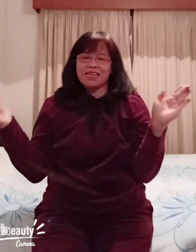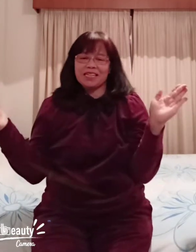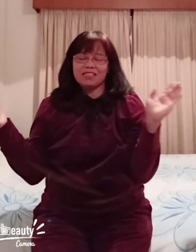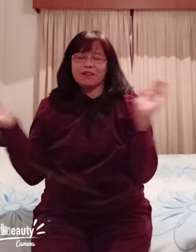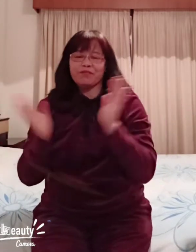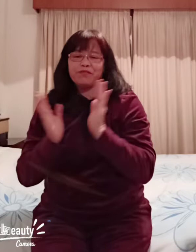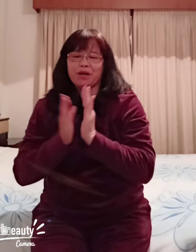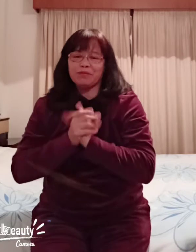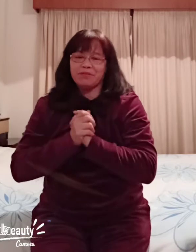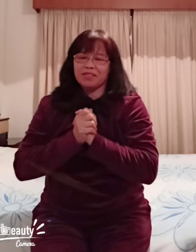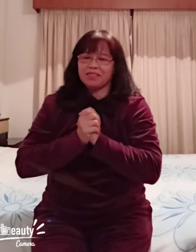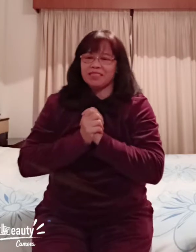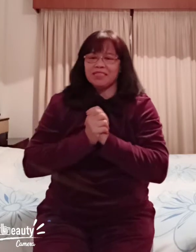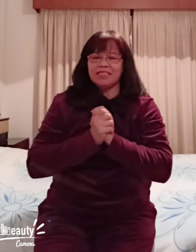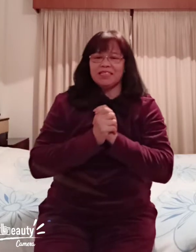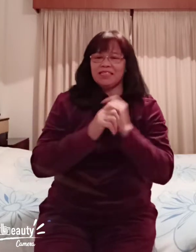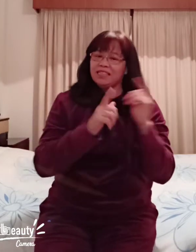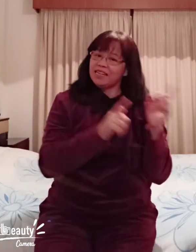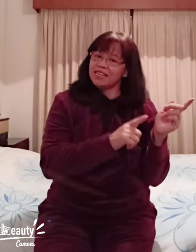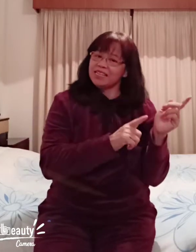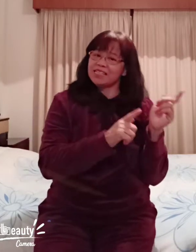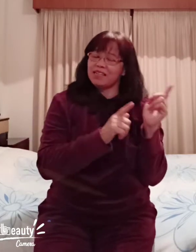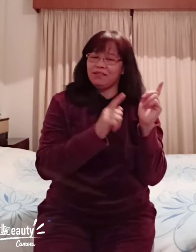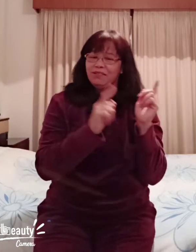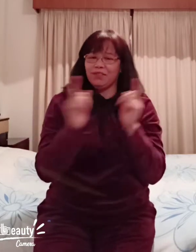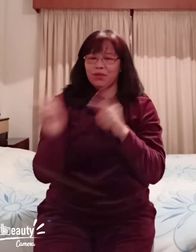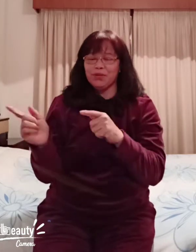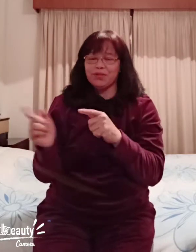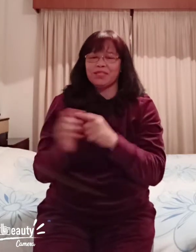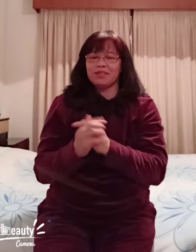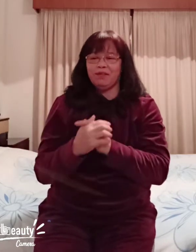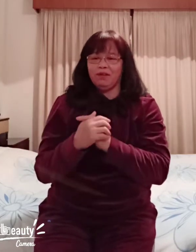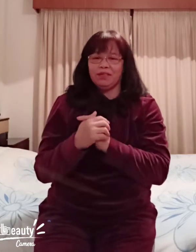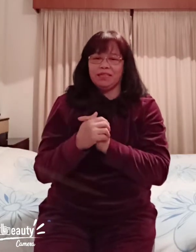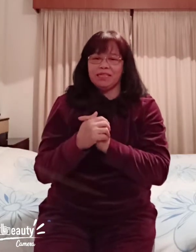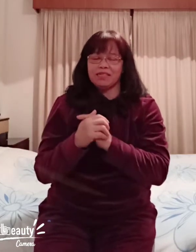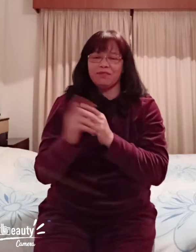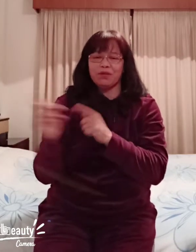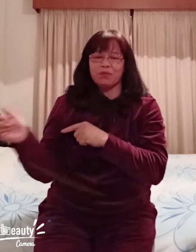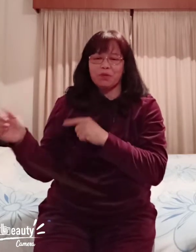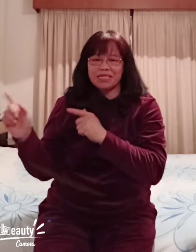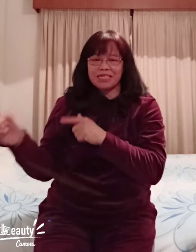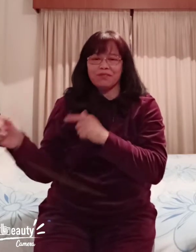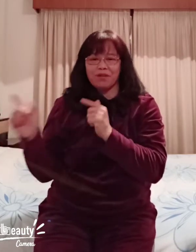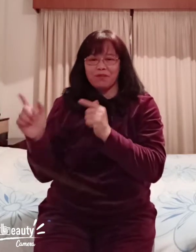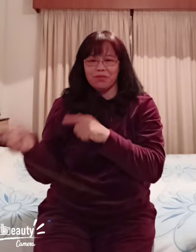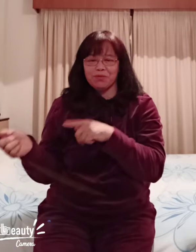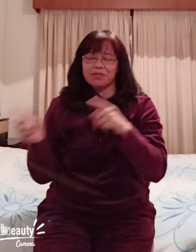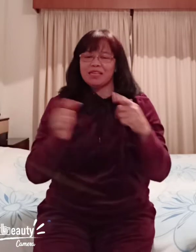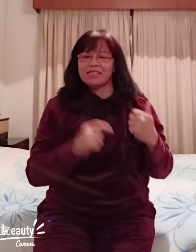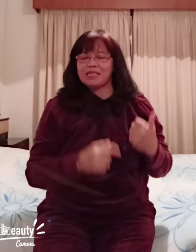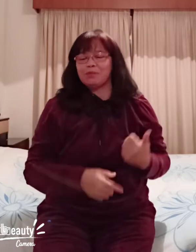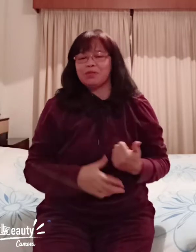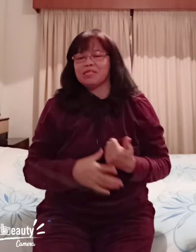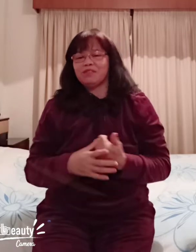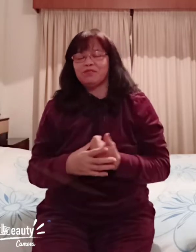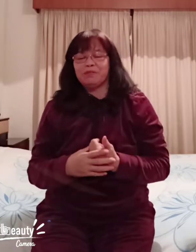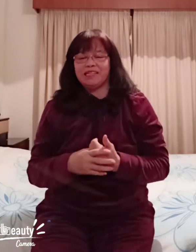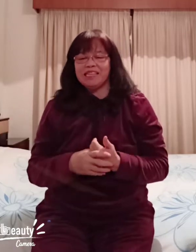from likes and views let's say 40% from views and 10% from likes